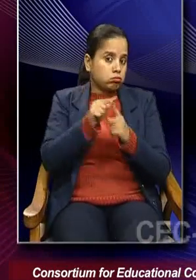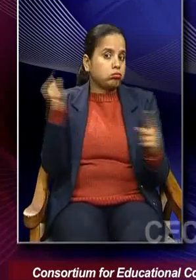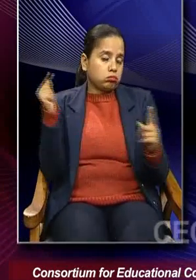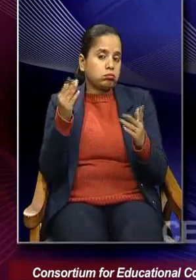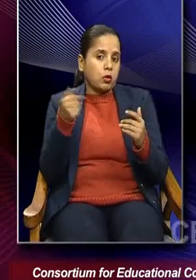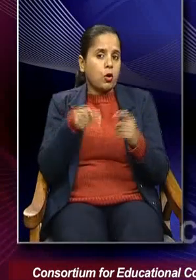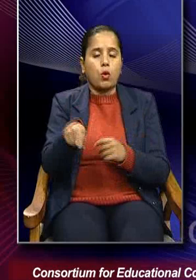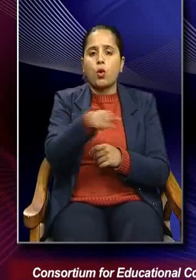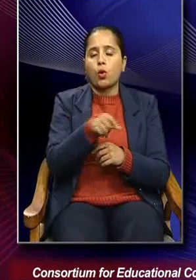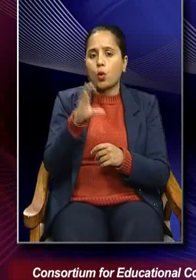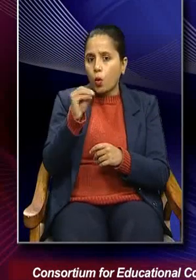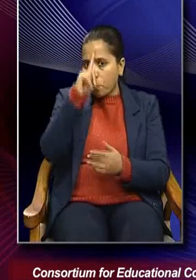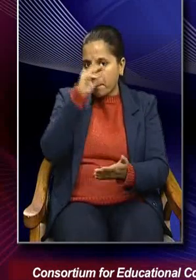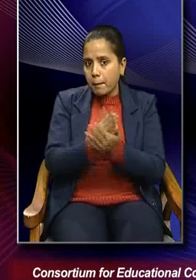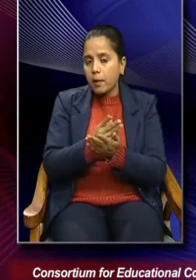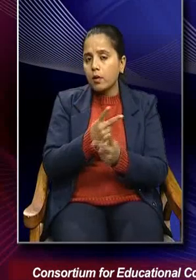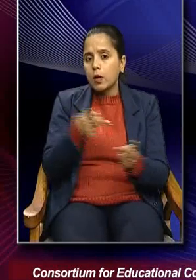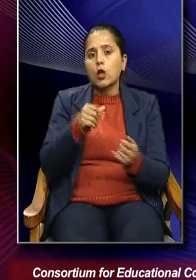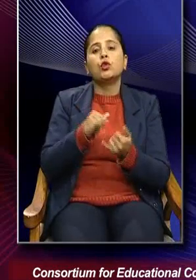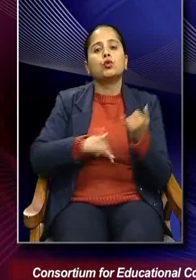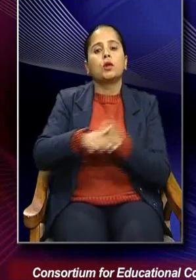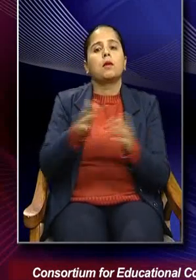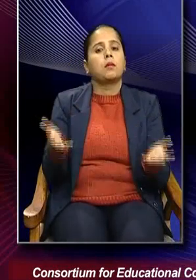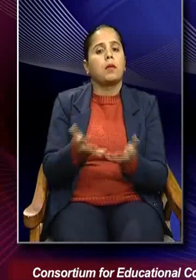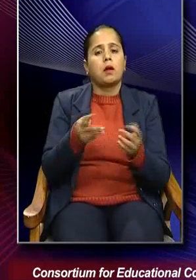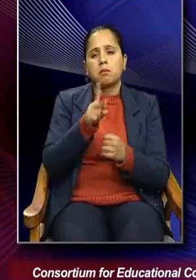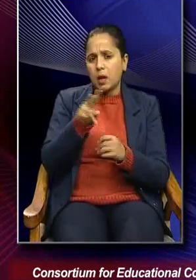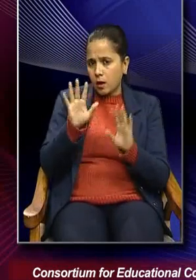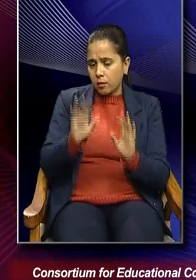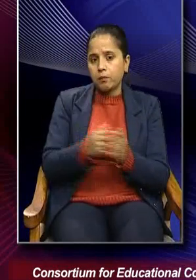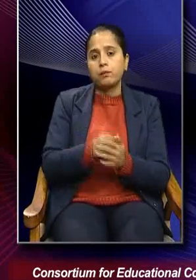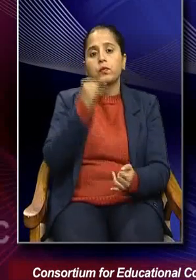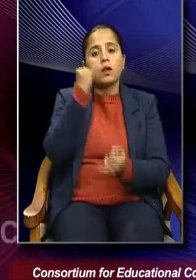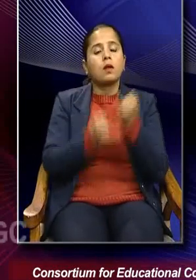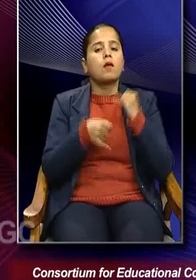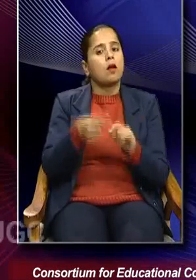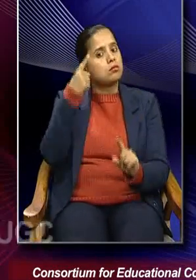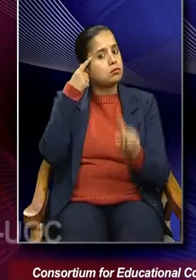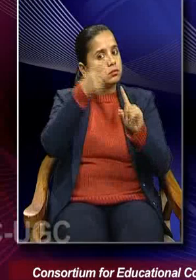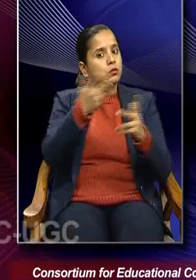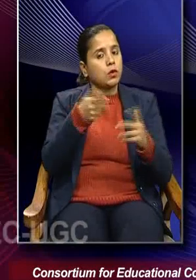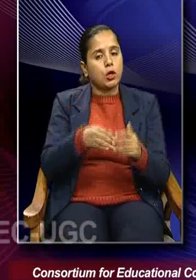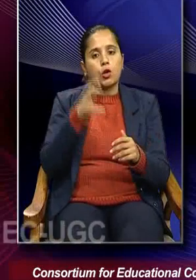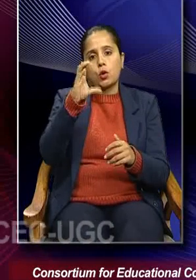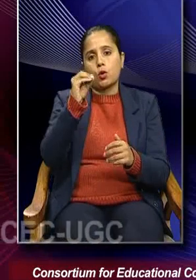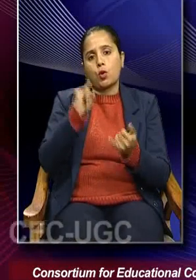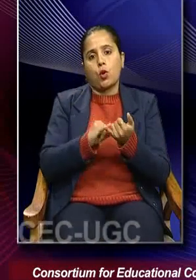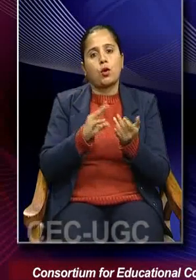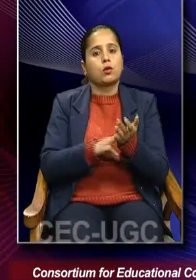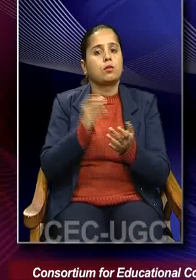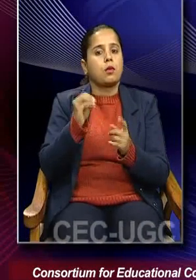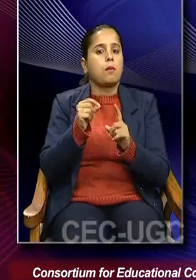core belief that the society promotes as meaningful. The last motive is cosmopolitan motive